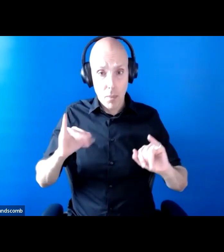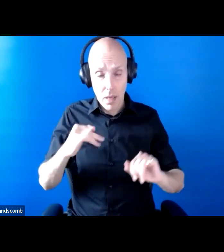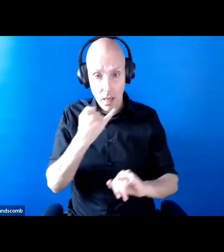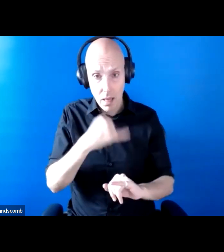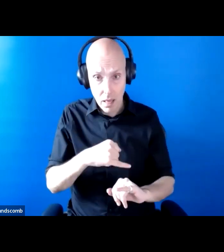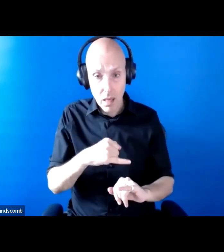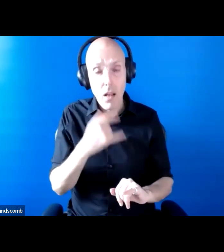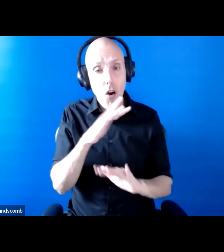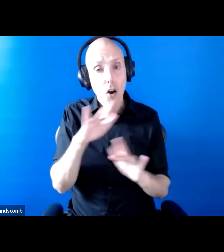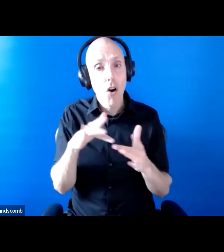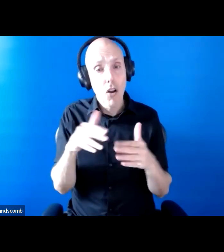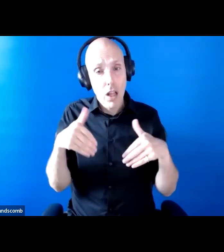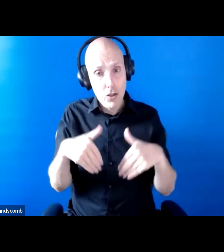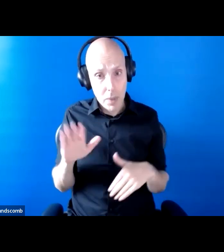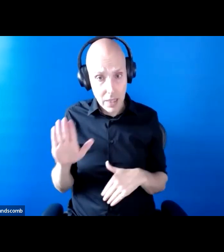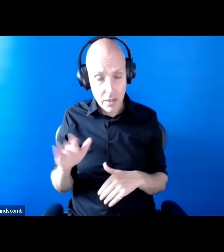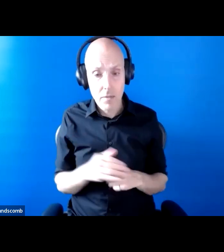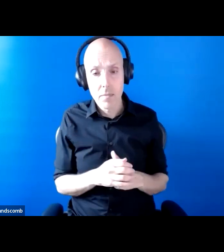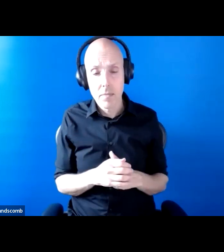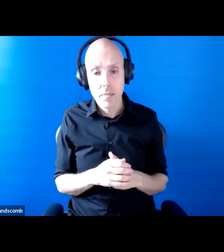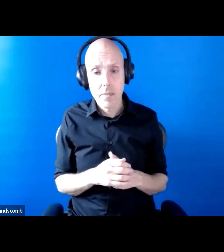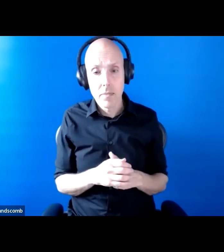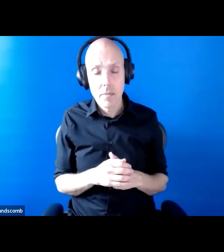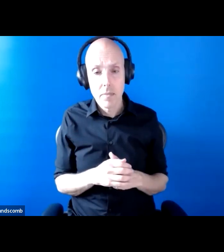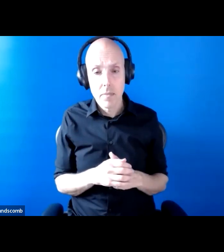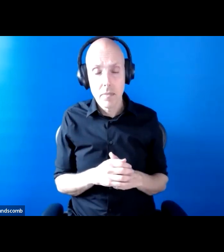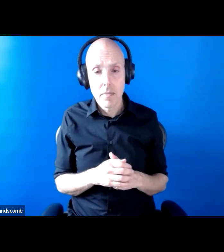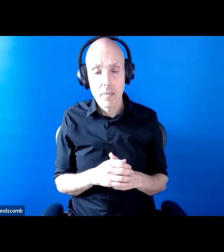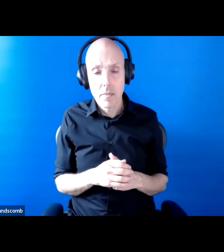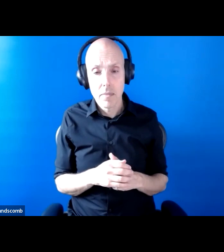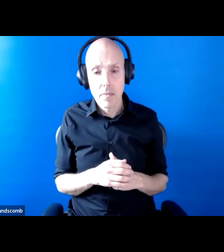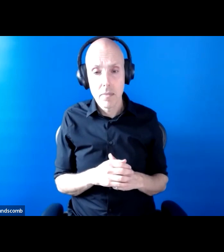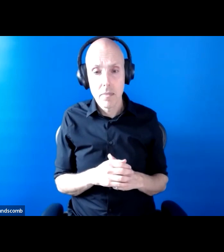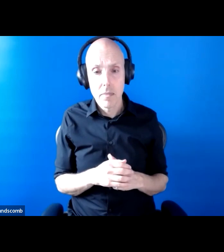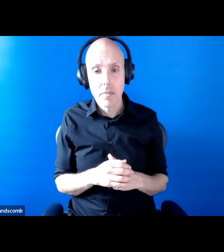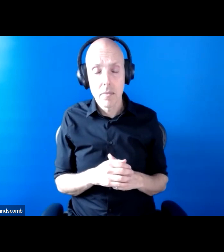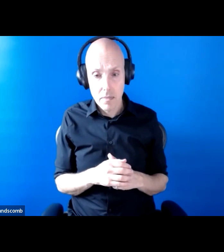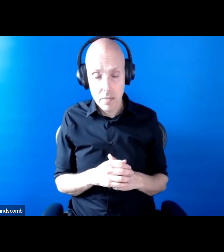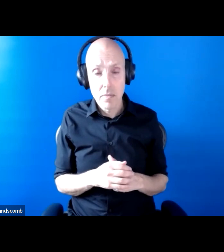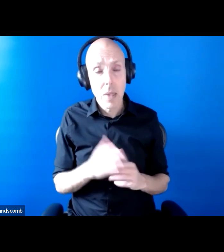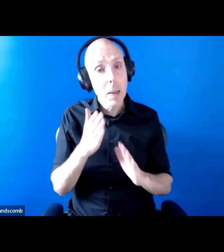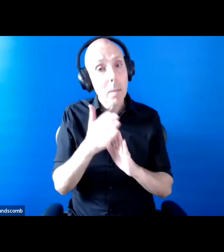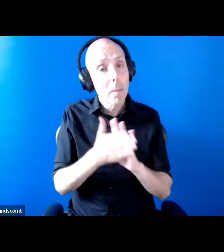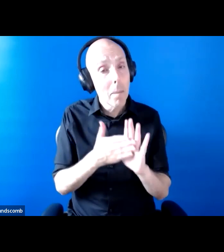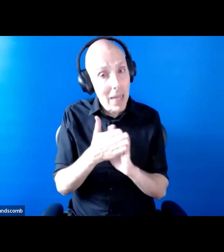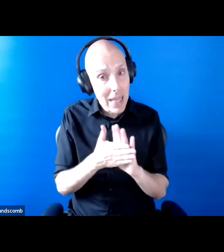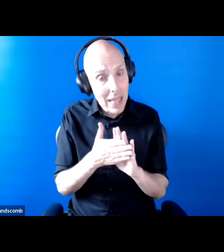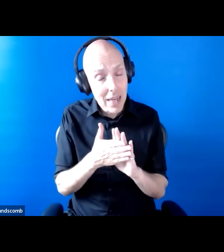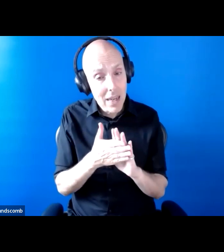shopping. And in doing that, they de-prioritized many, many